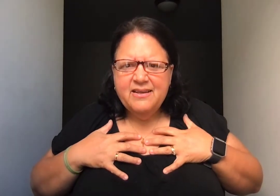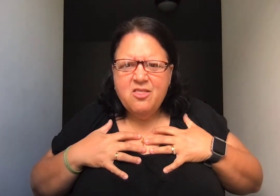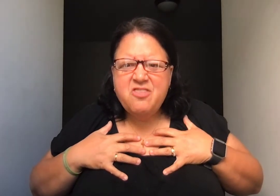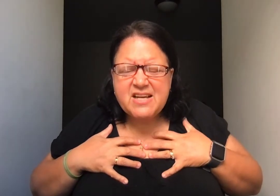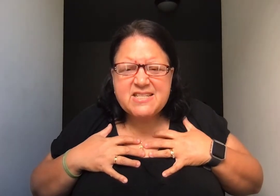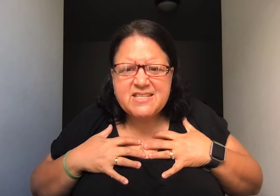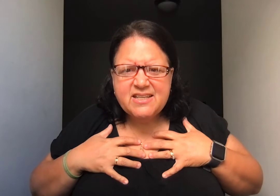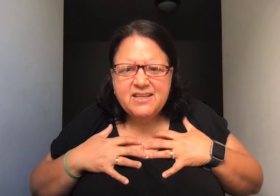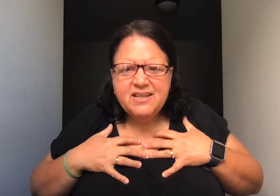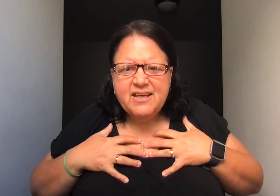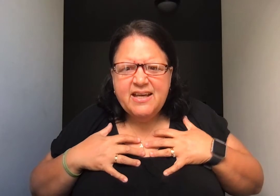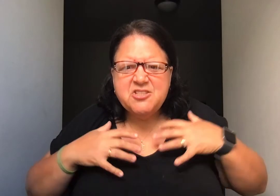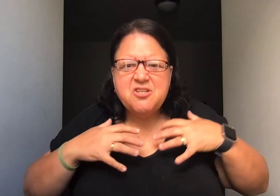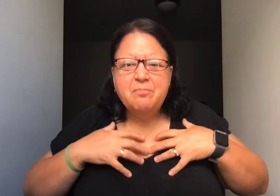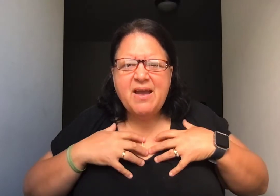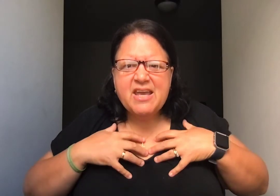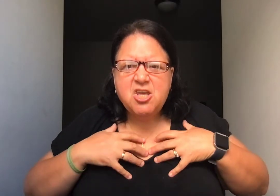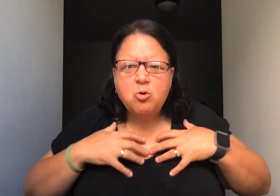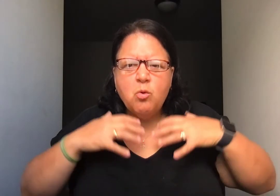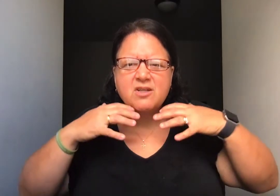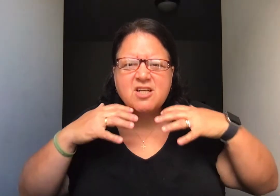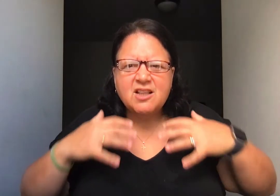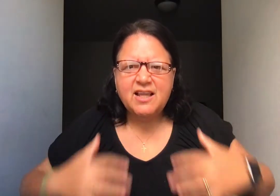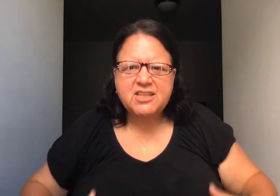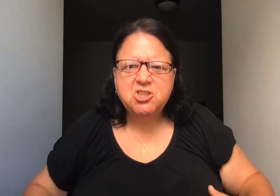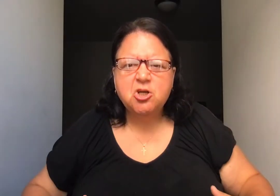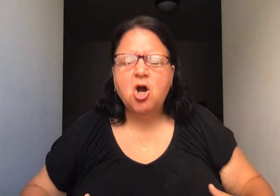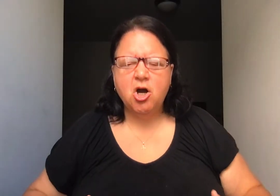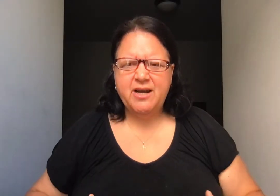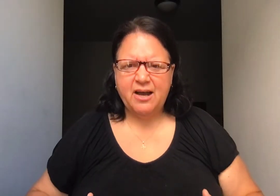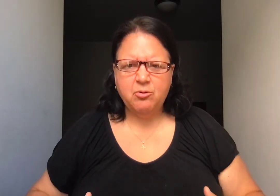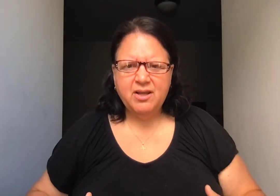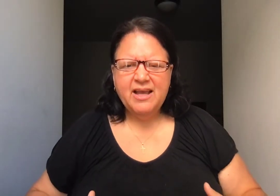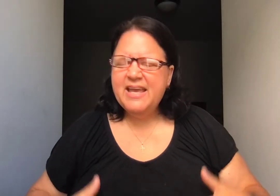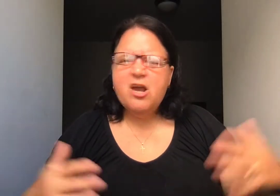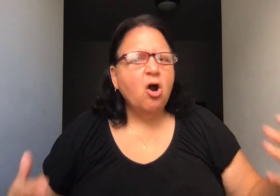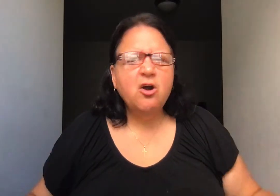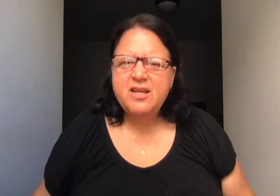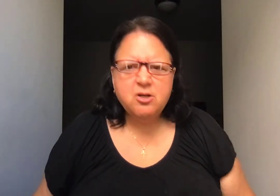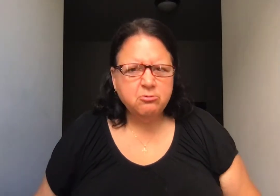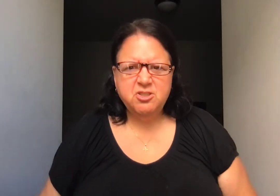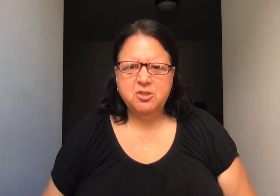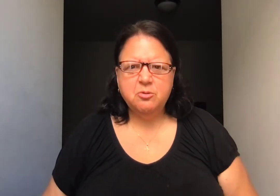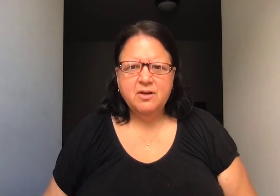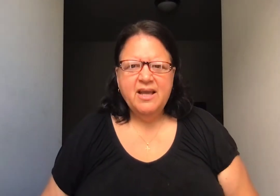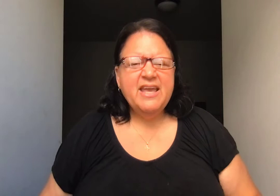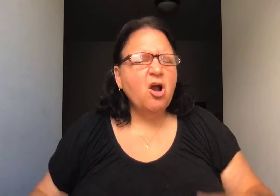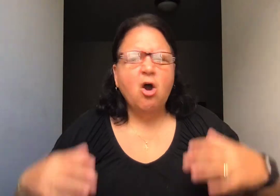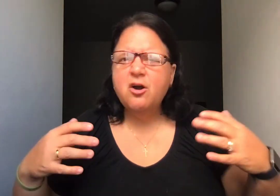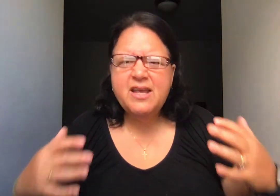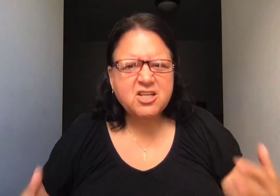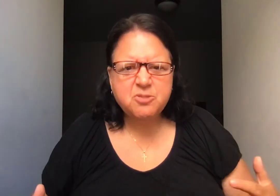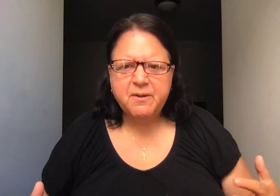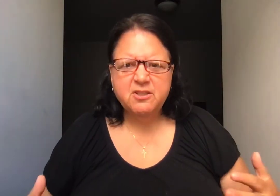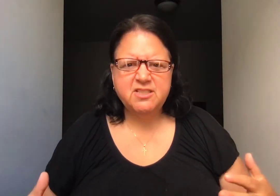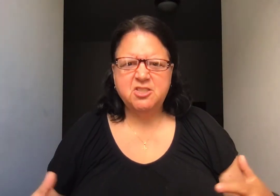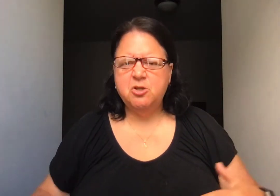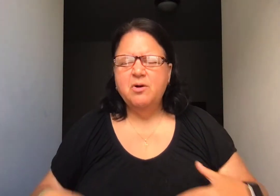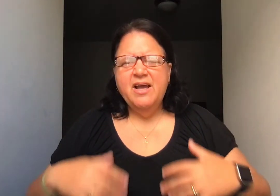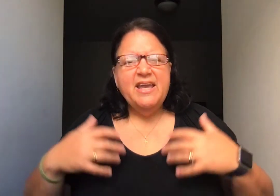This is to make you want to let your guard down. He already knows you. He already experiences you. He